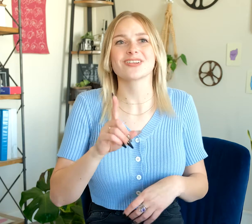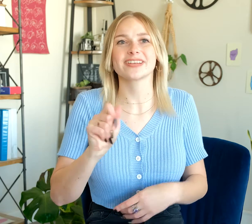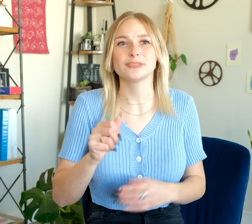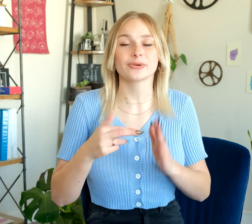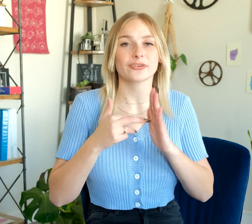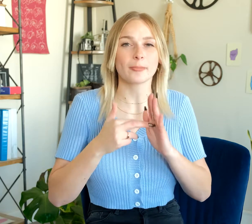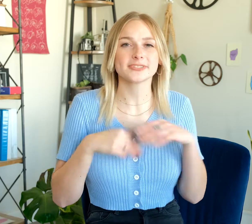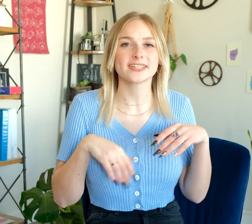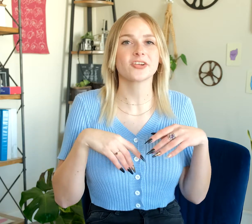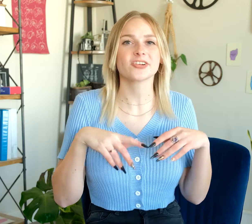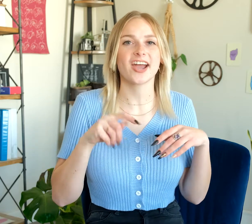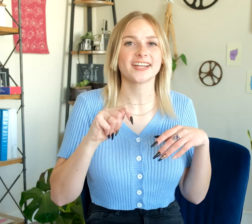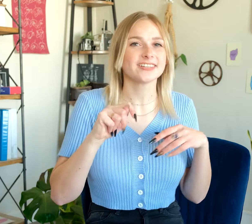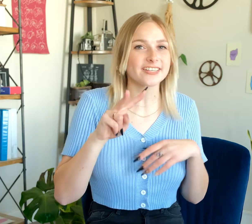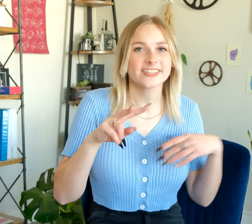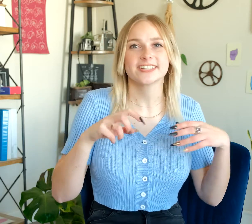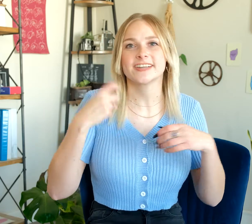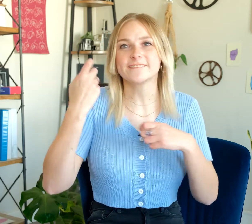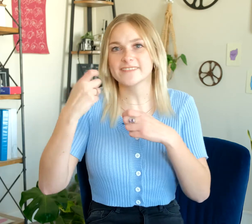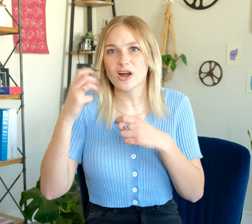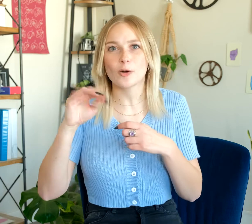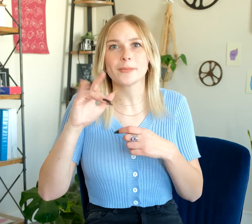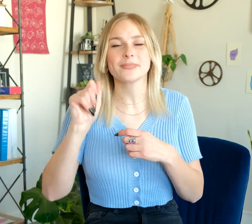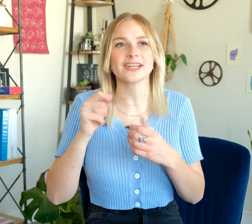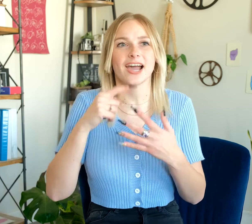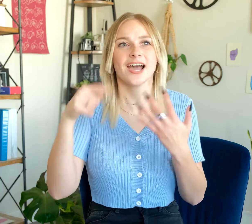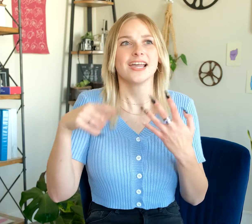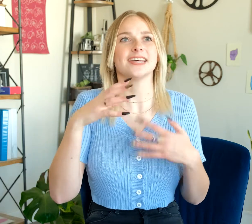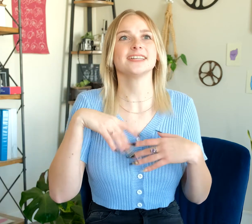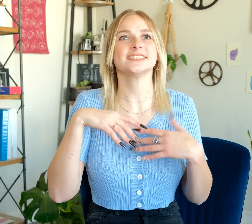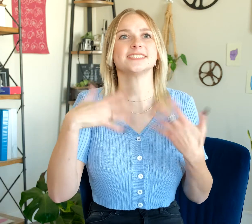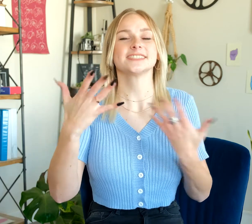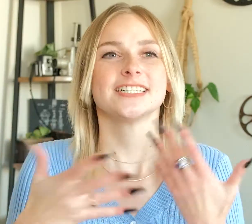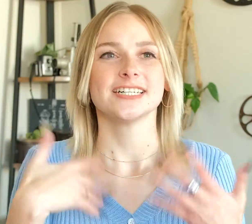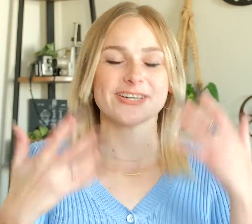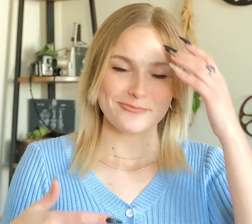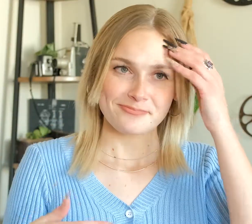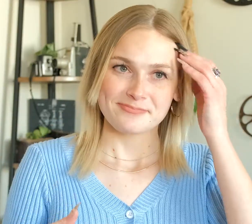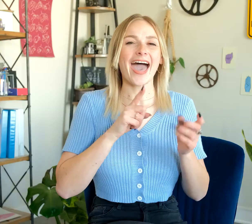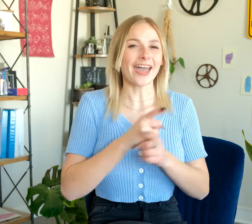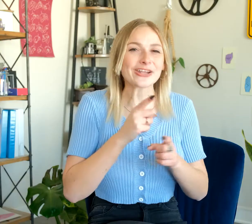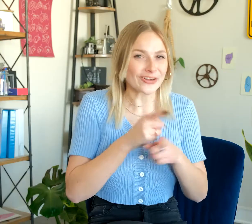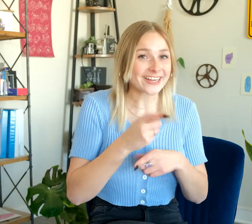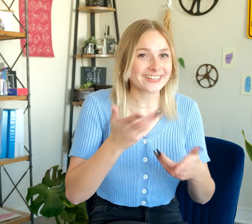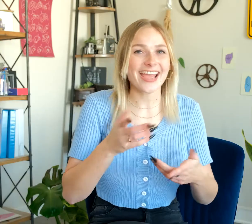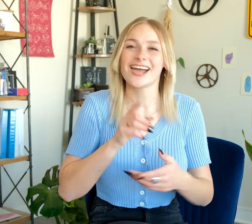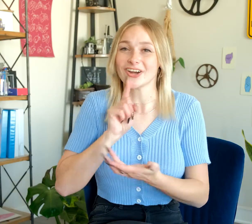disability representation in TV, film, and media is accurate and